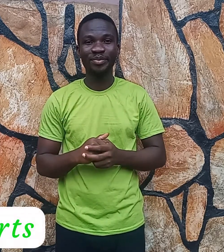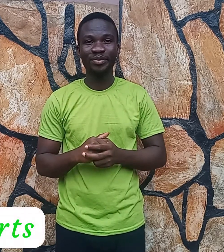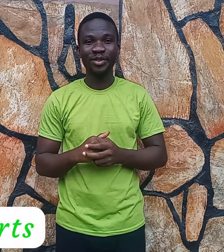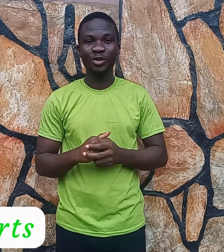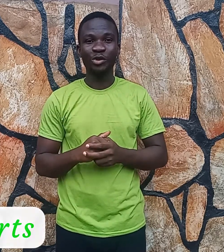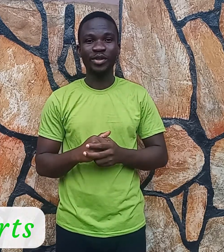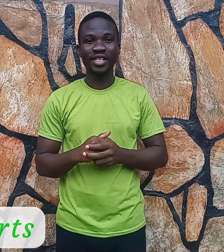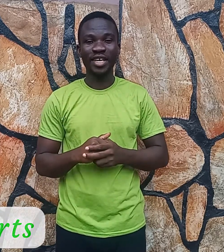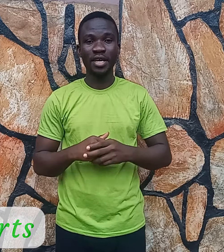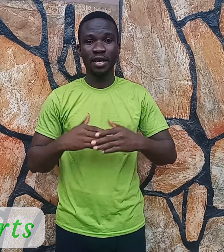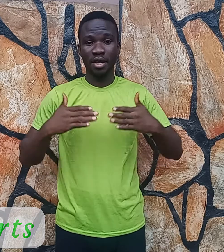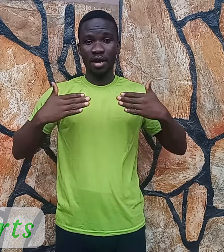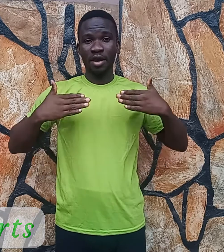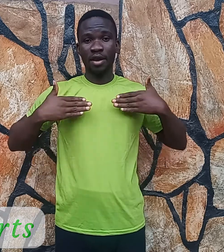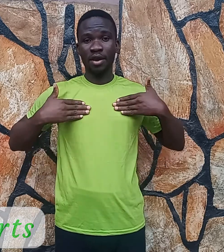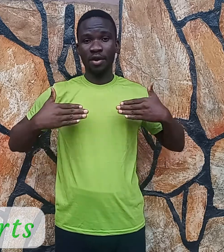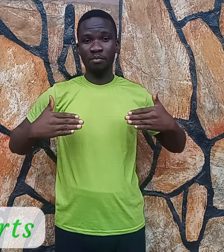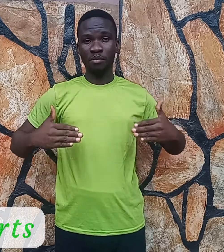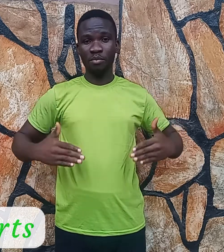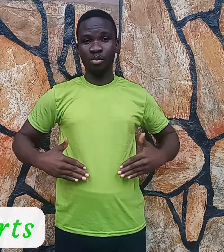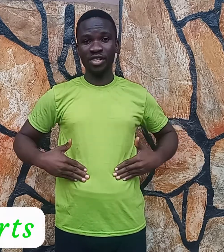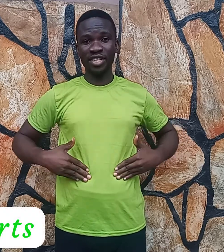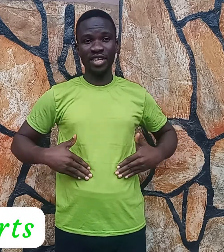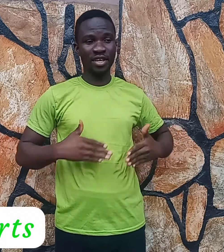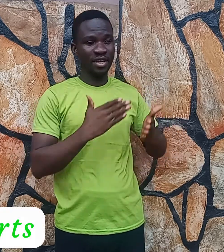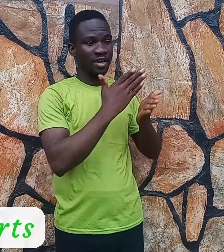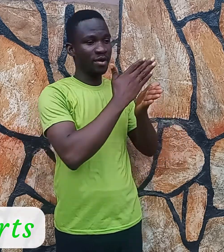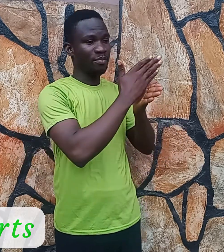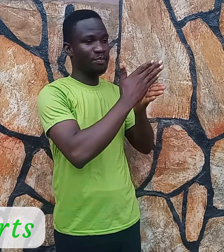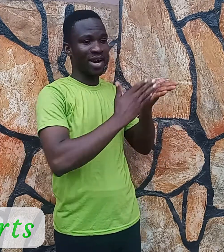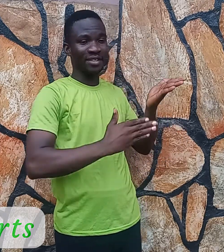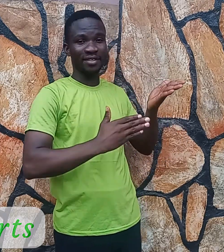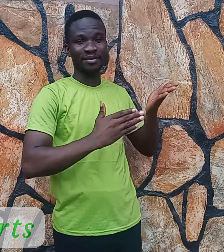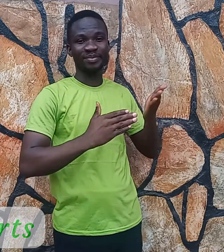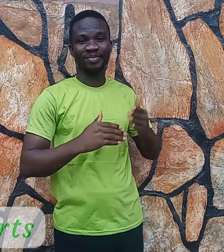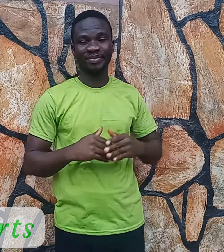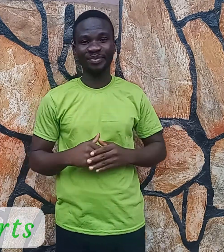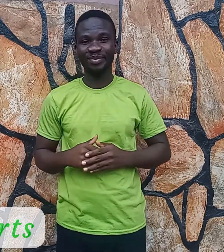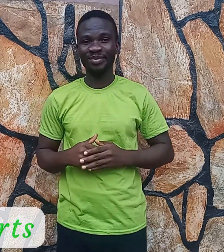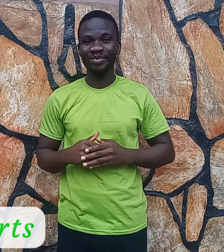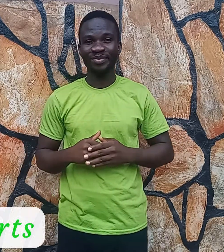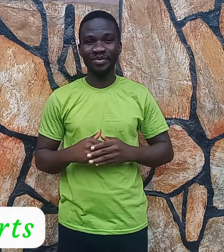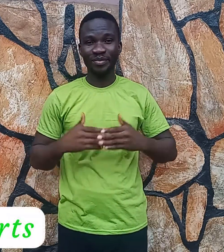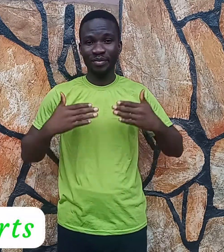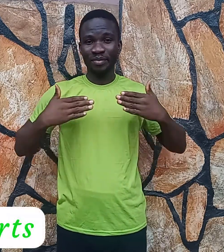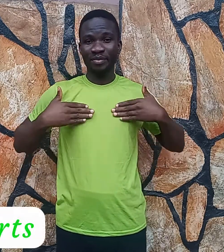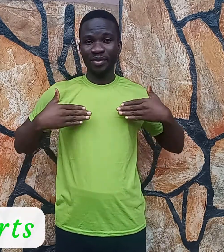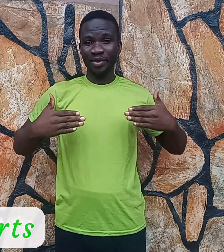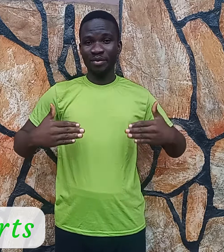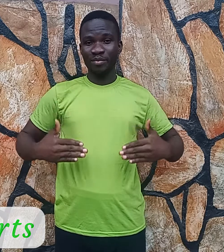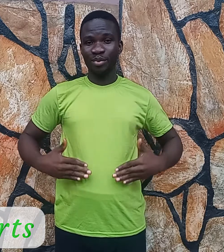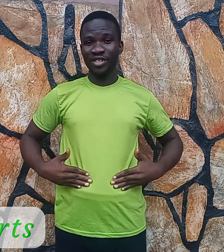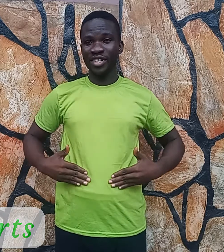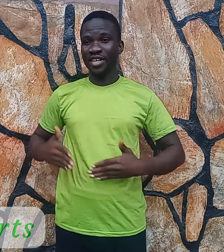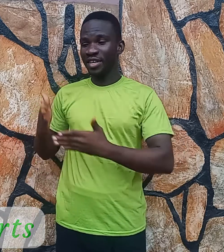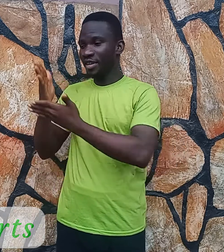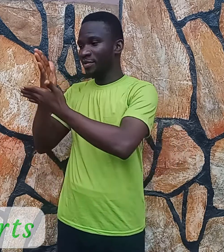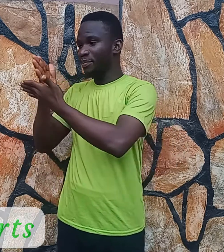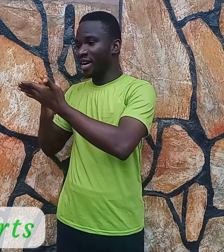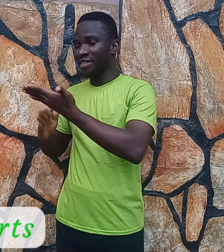So we say body part. Body part.